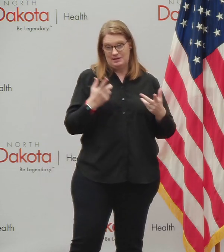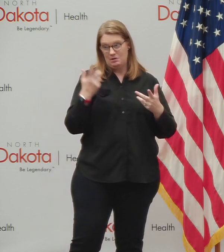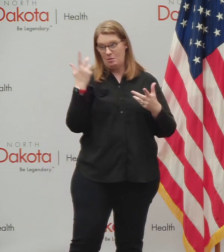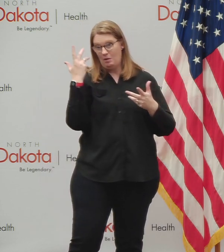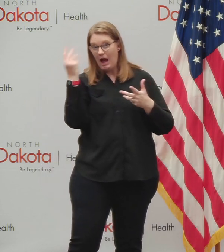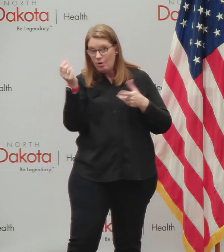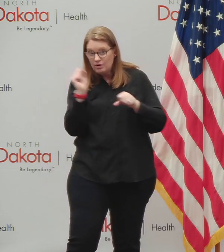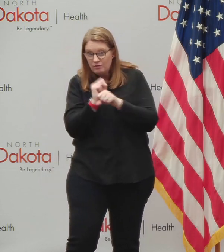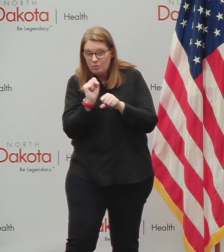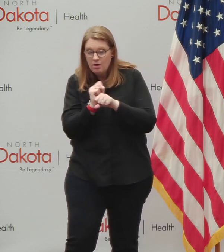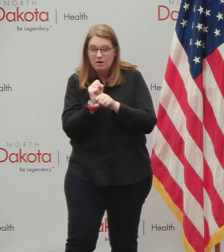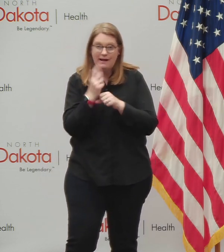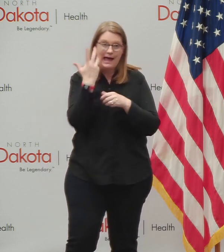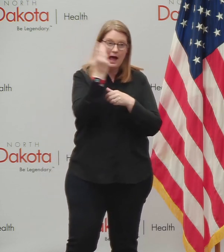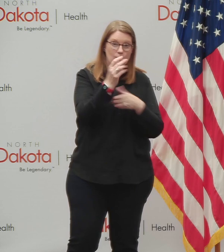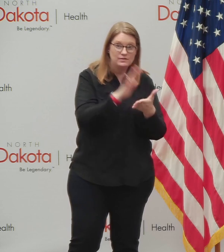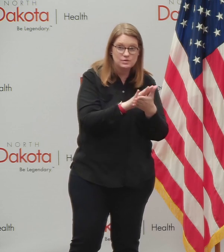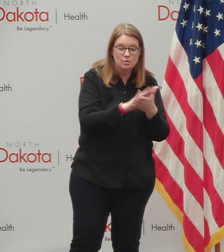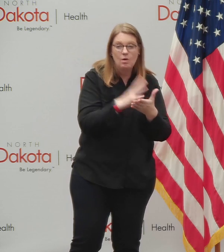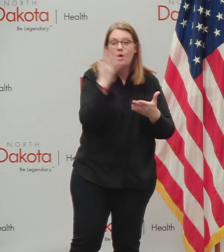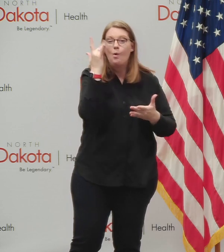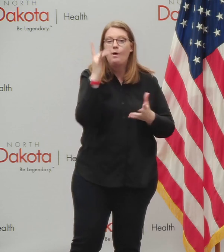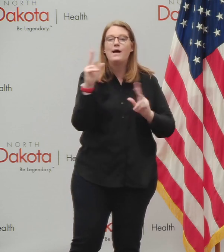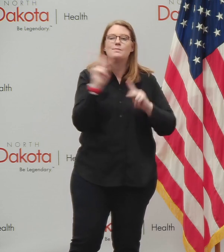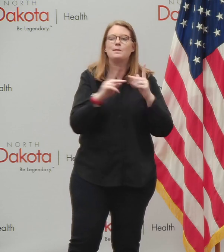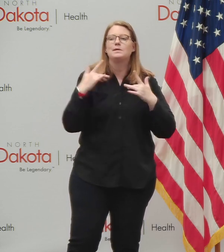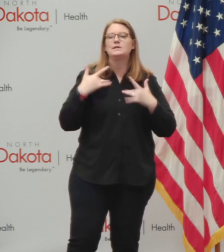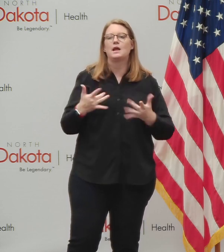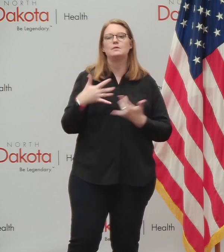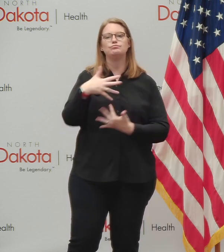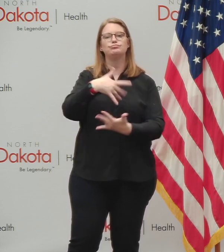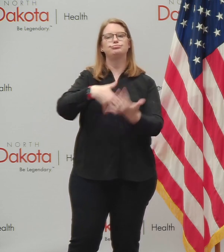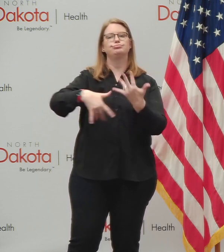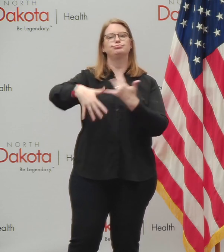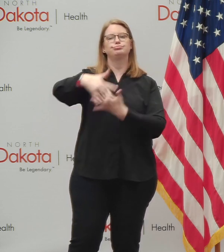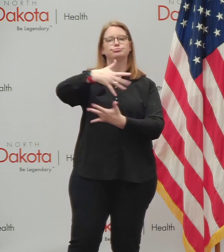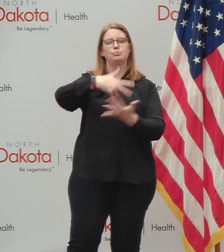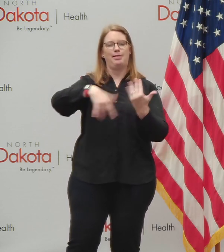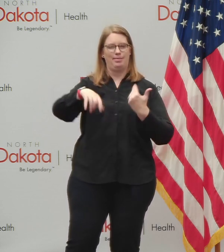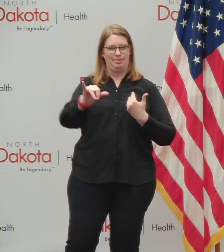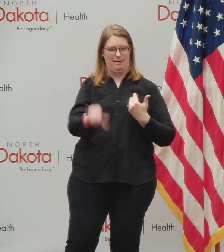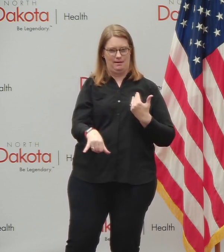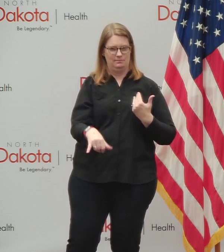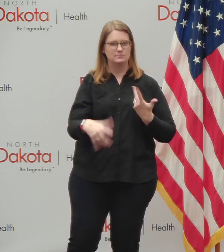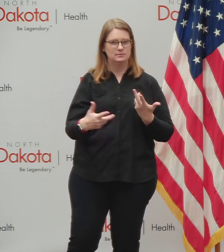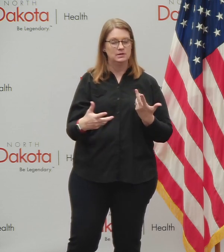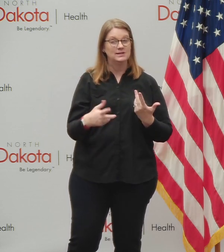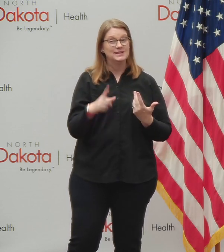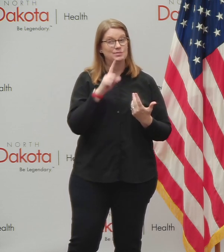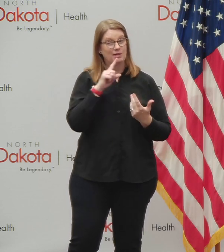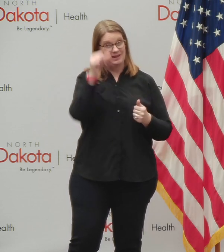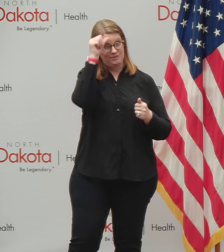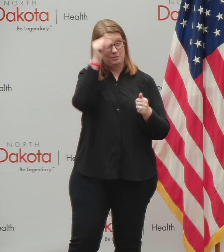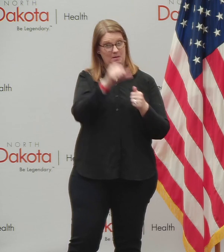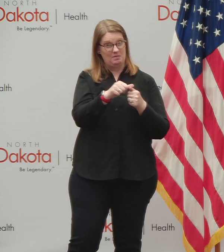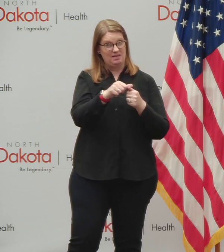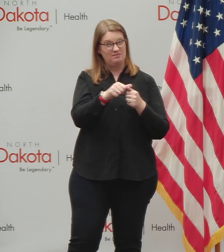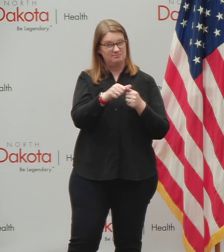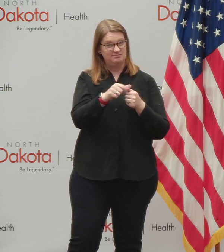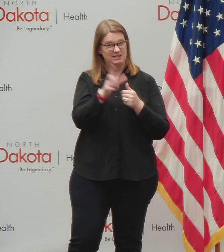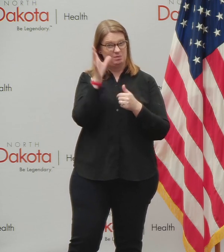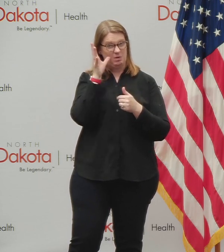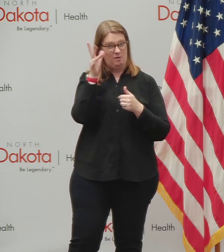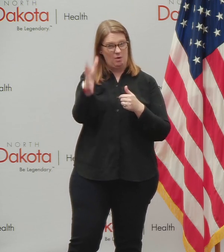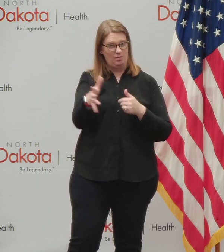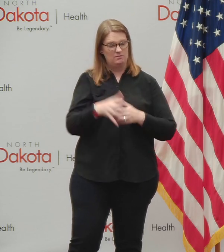because of the social gatherings, the social nature of people. And so that is, uh, something to keep in mind as we head forward. Uh, when